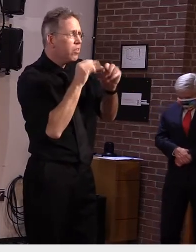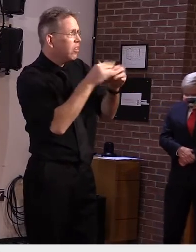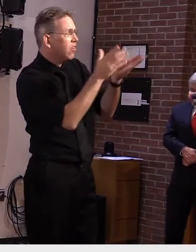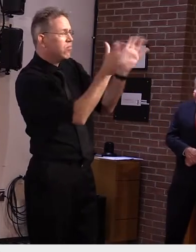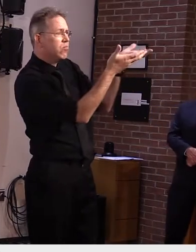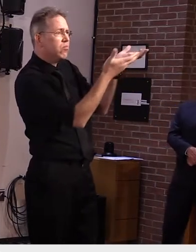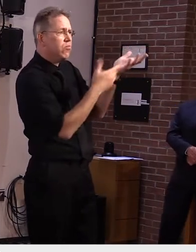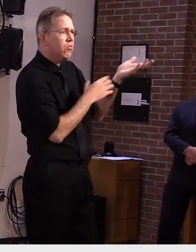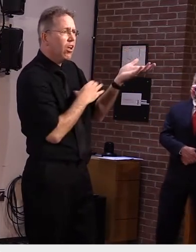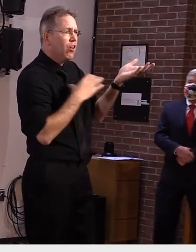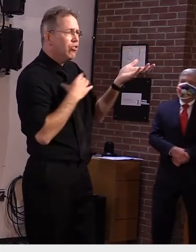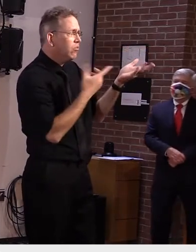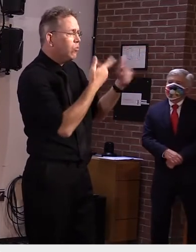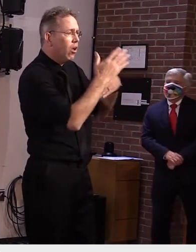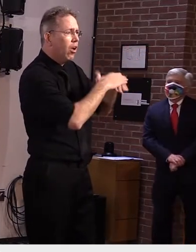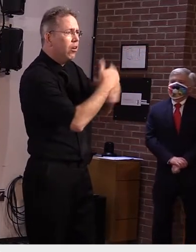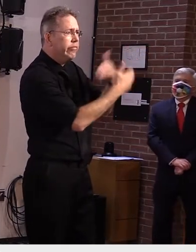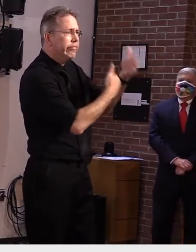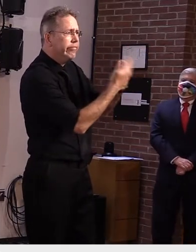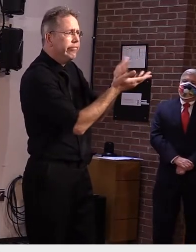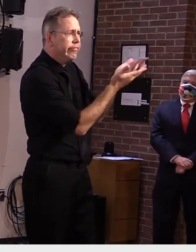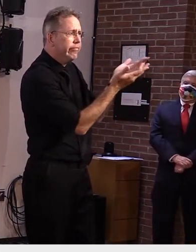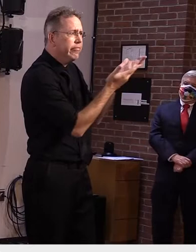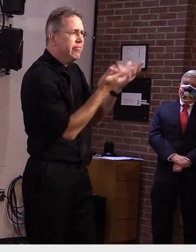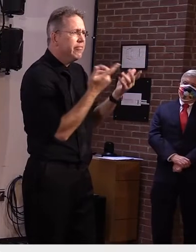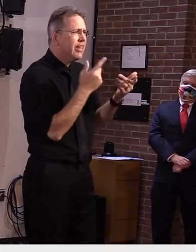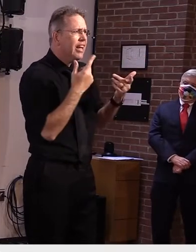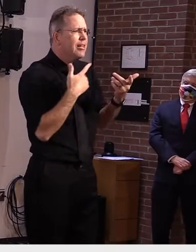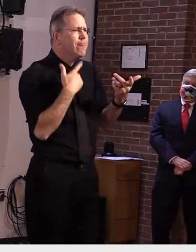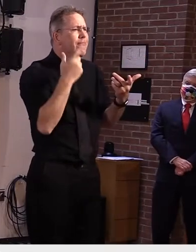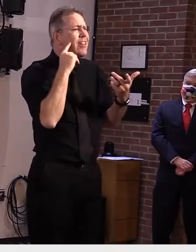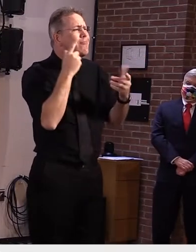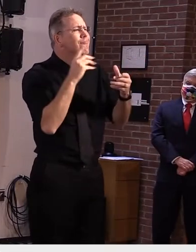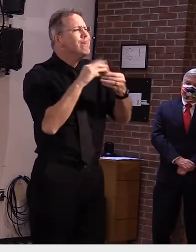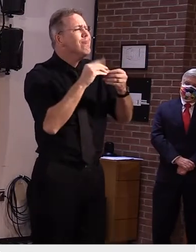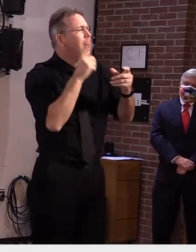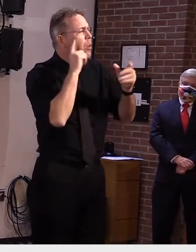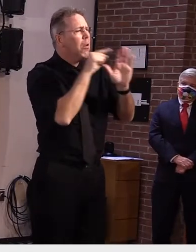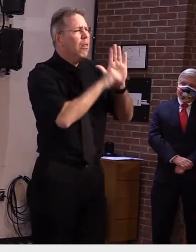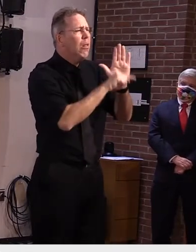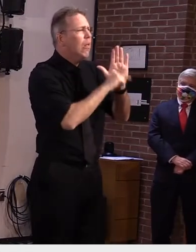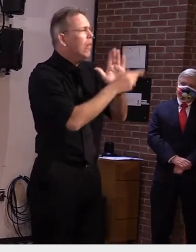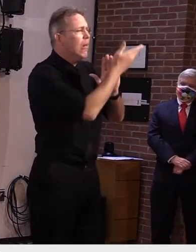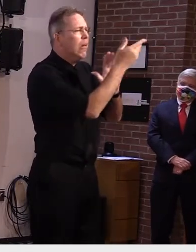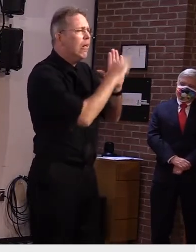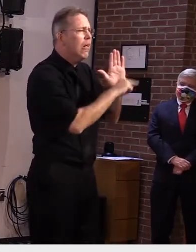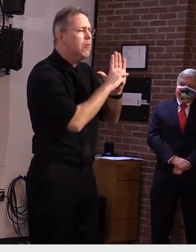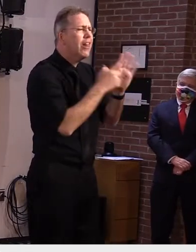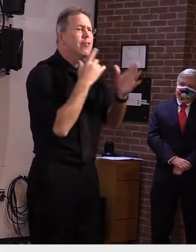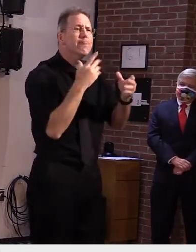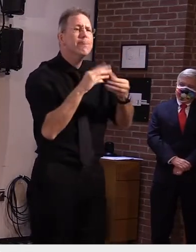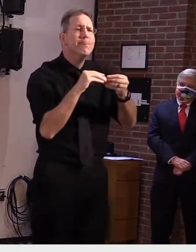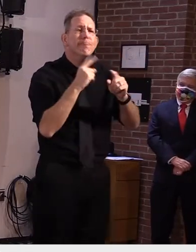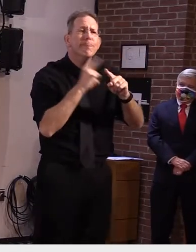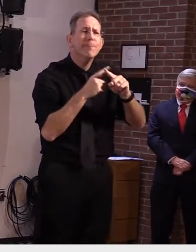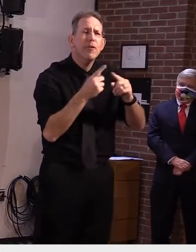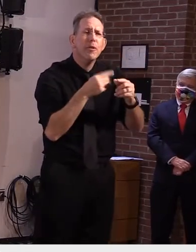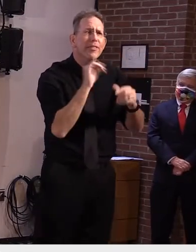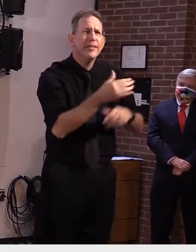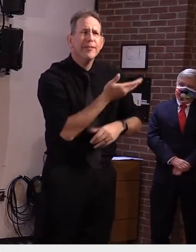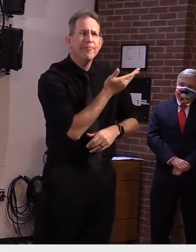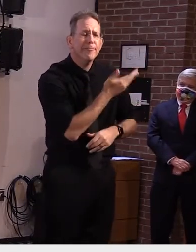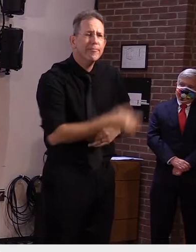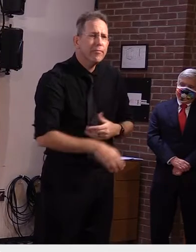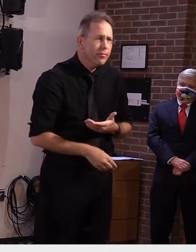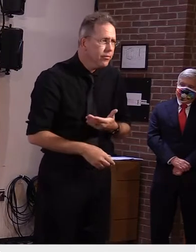sort of uh sense of optimism at all um i uh you know there's a lot